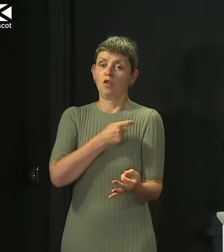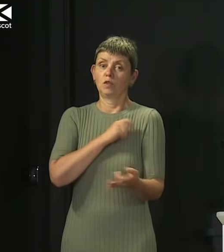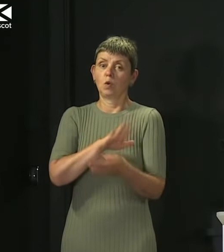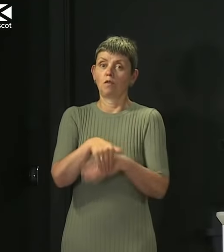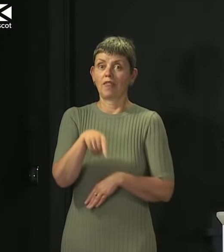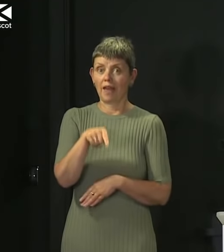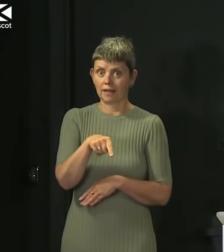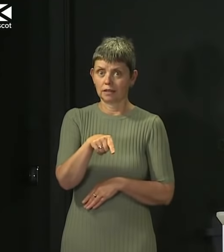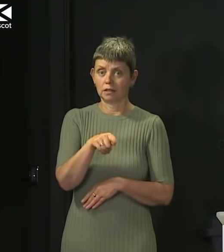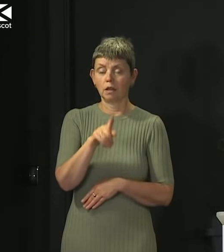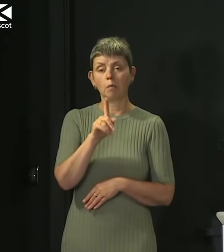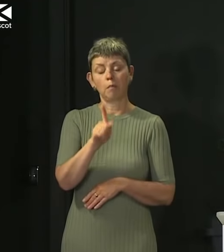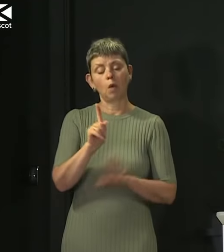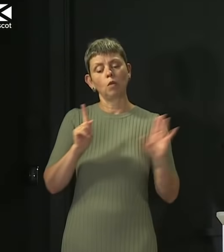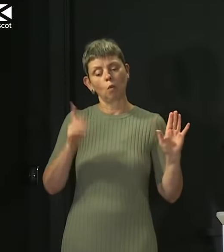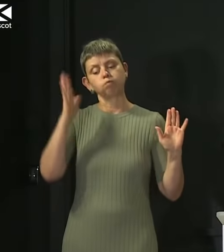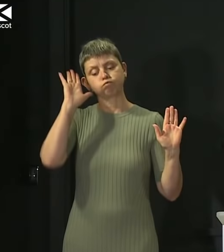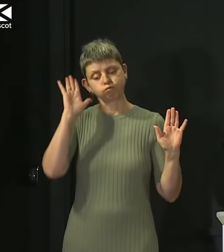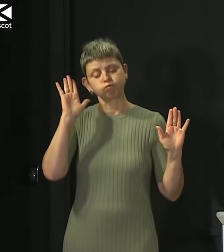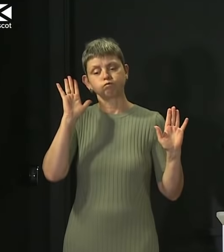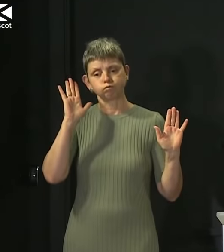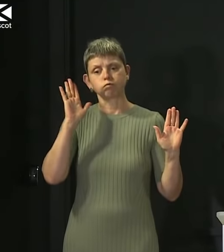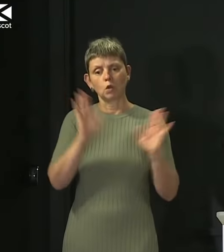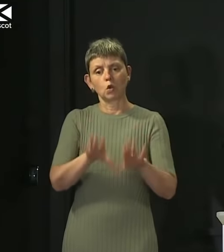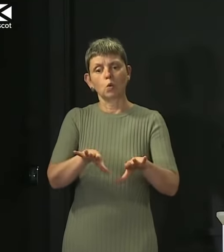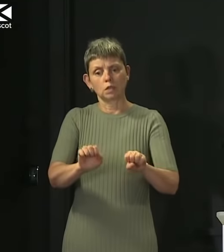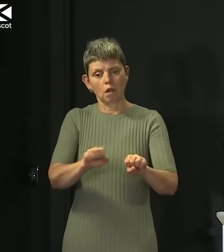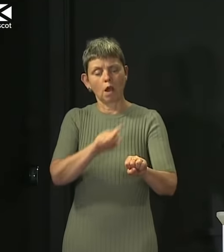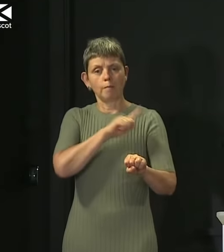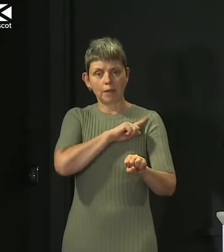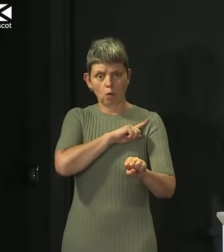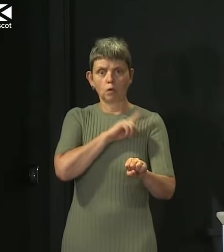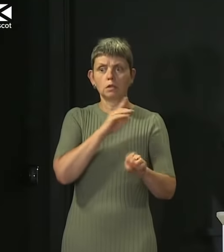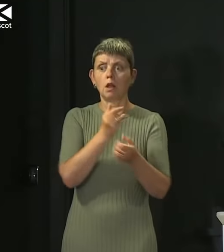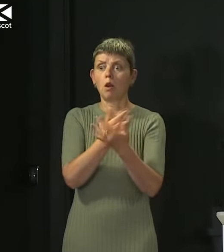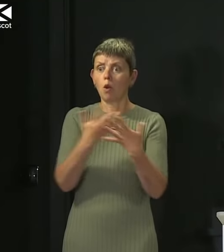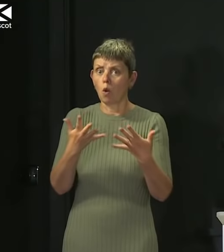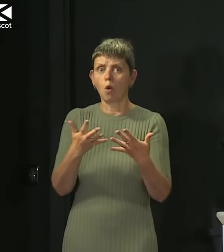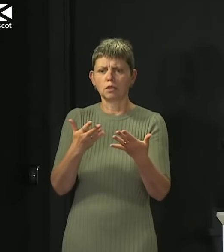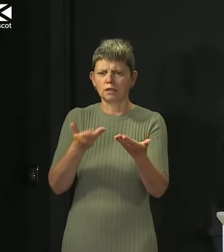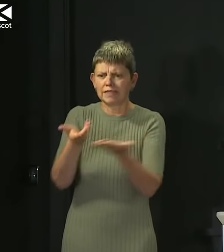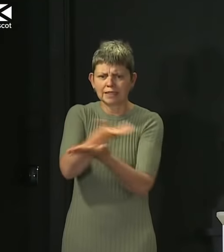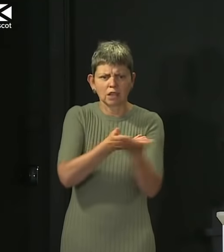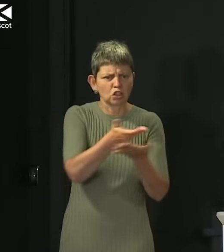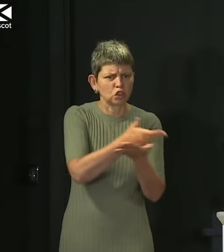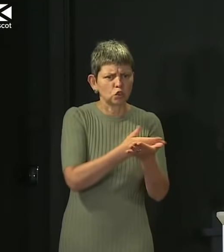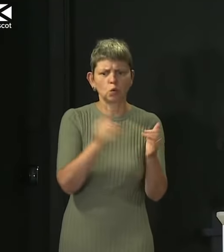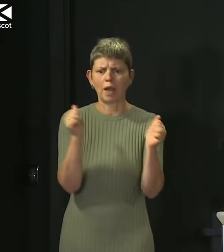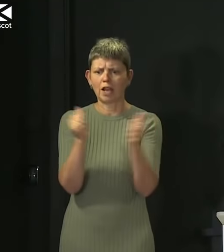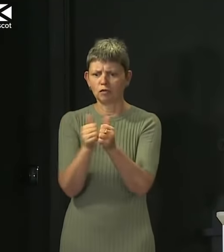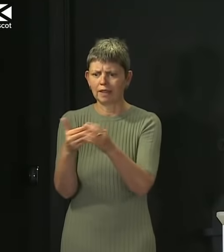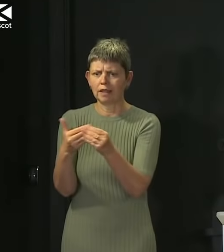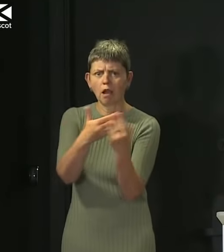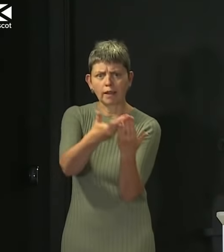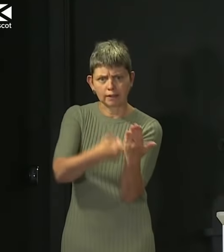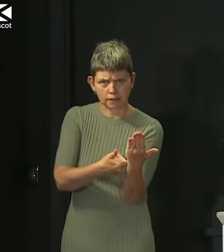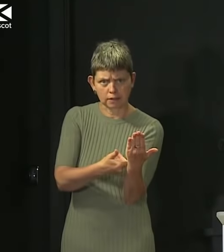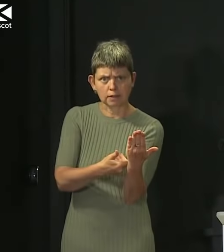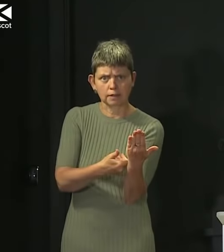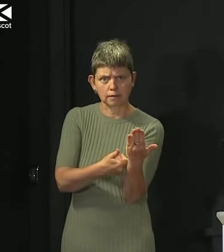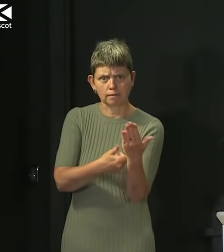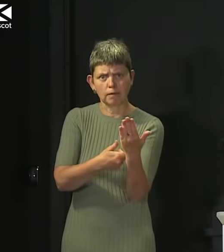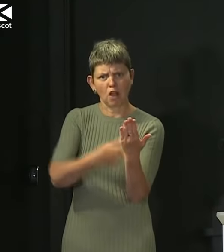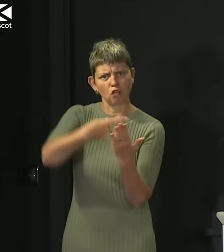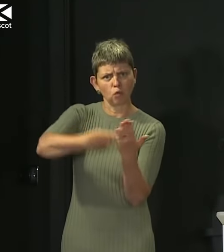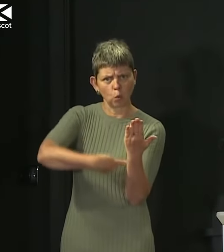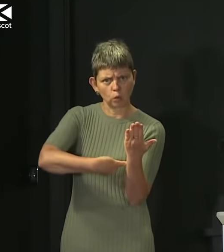we got to a point of giving it the go ahead because a lot of work went into agreeing the guidance that underpins it. So it